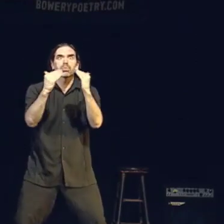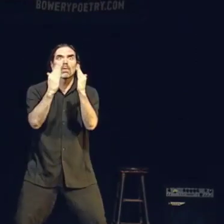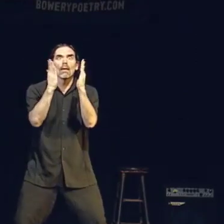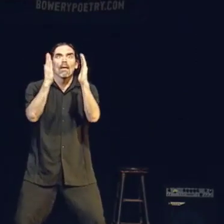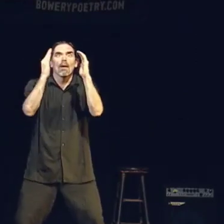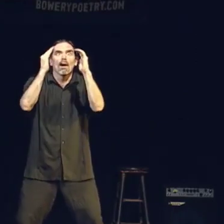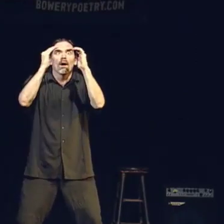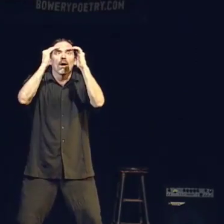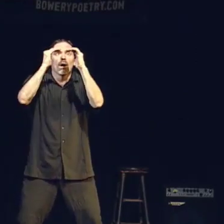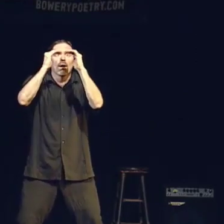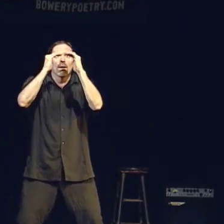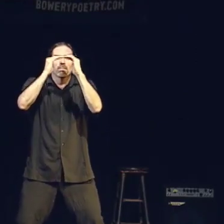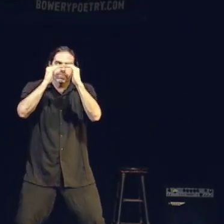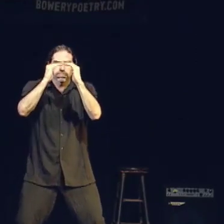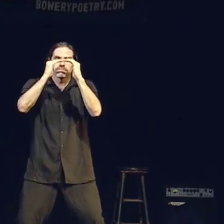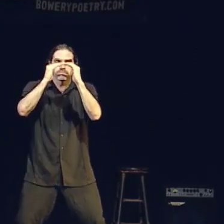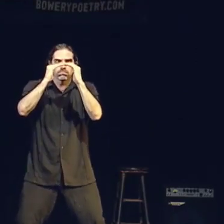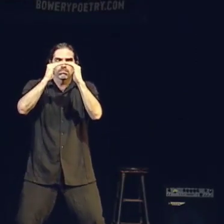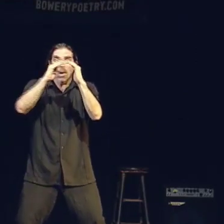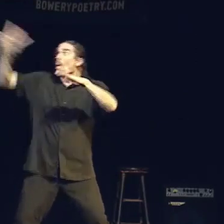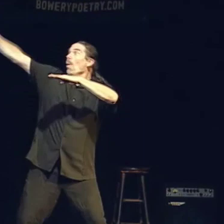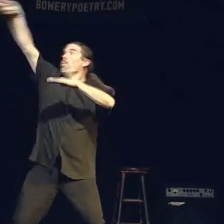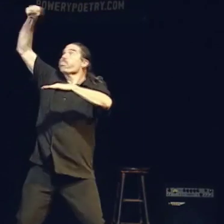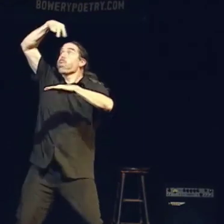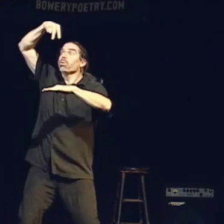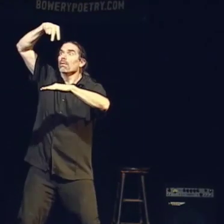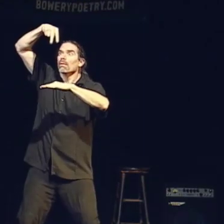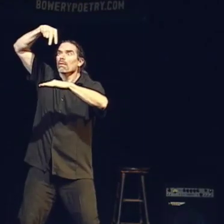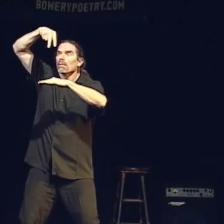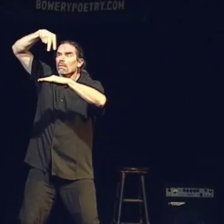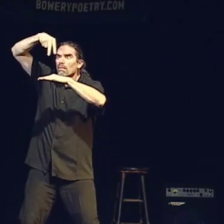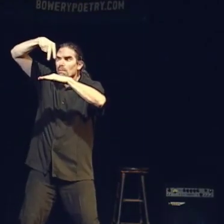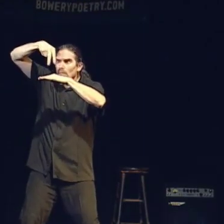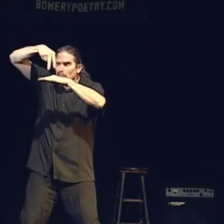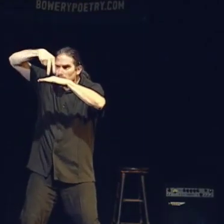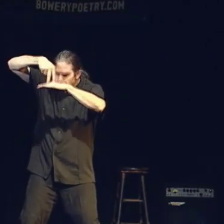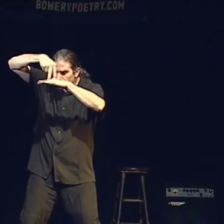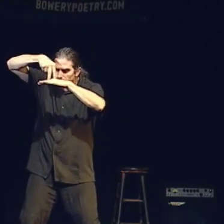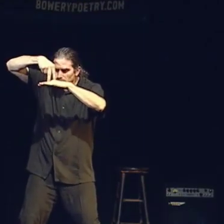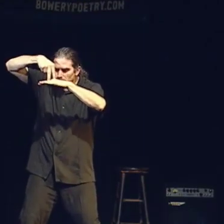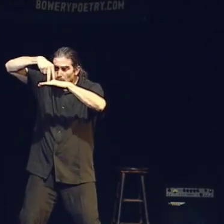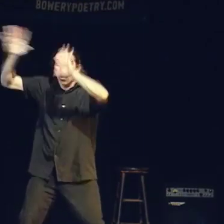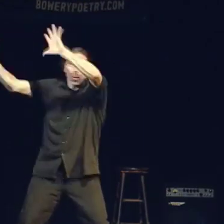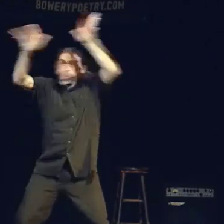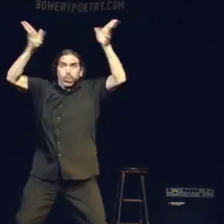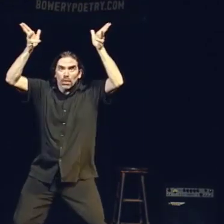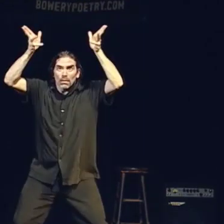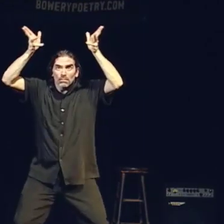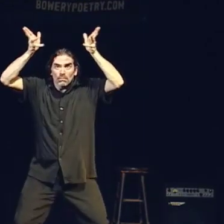temple. With a king. And a crown.